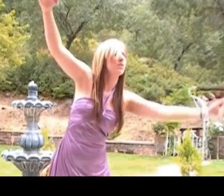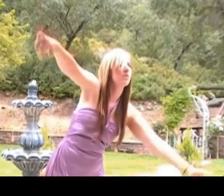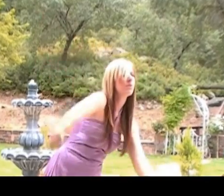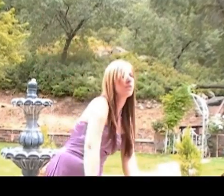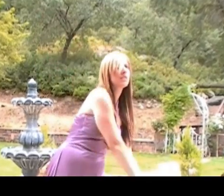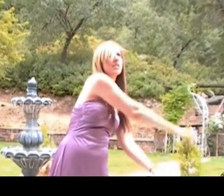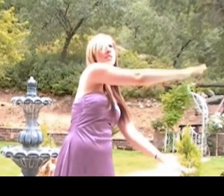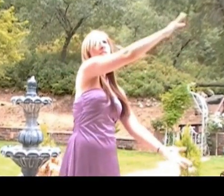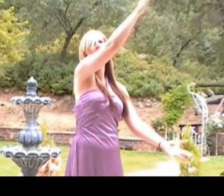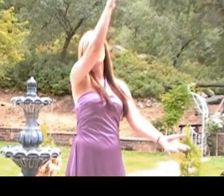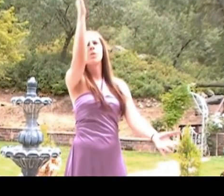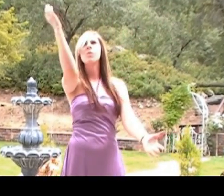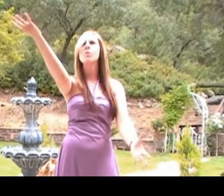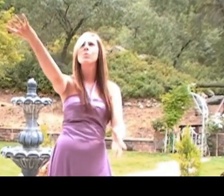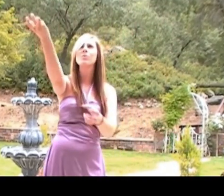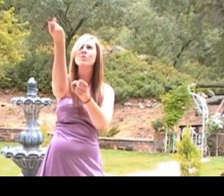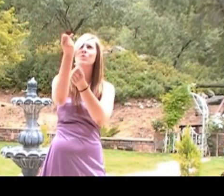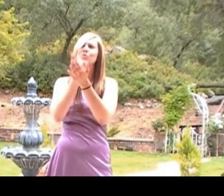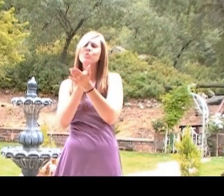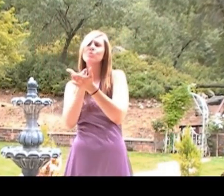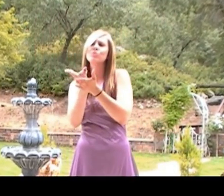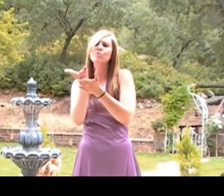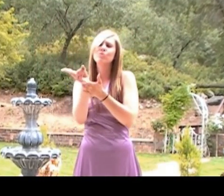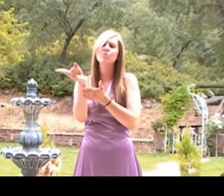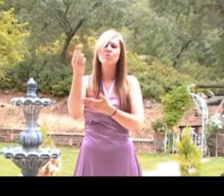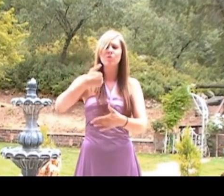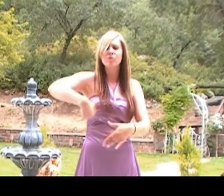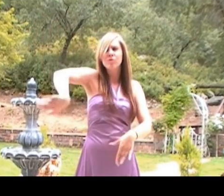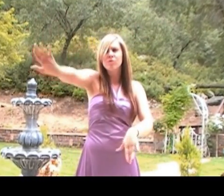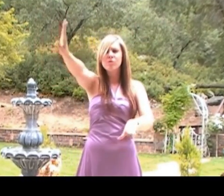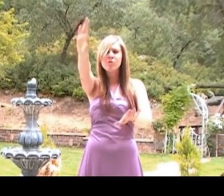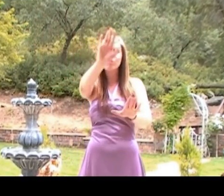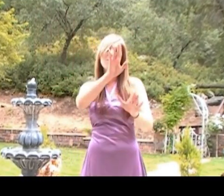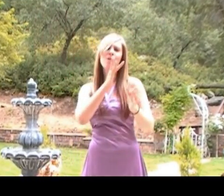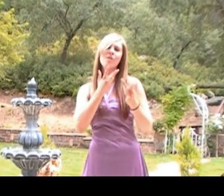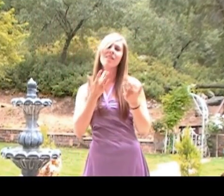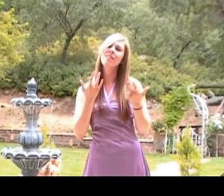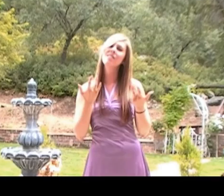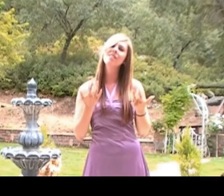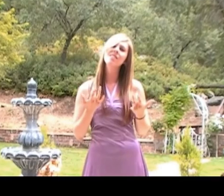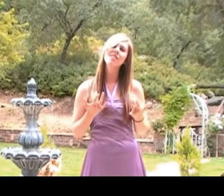Hold you the dream in your heart